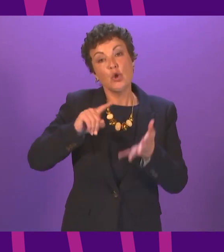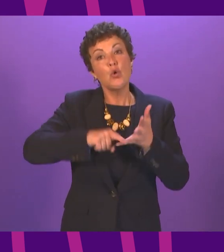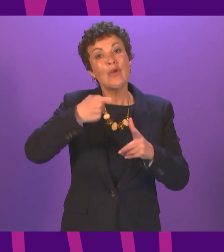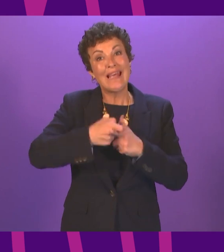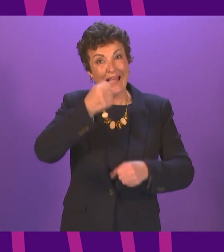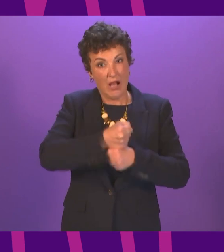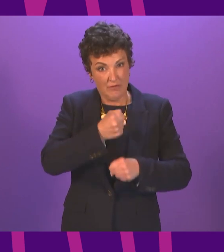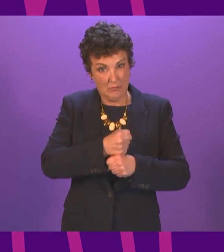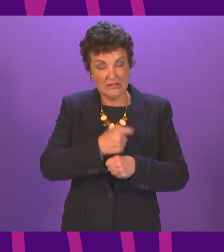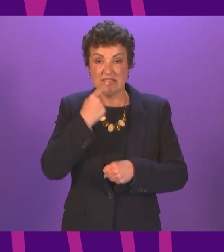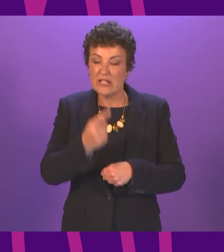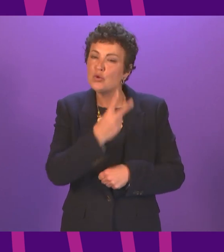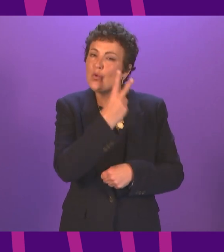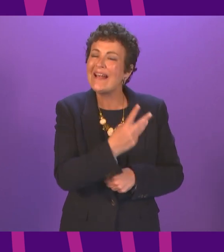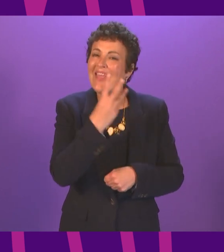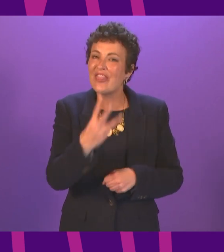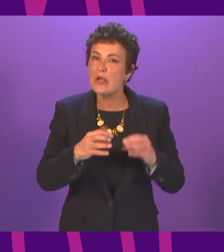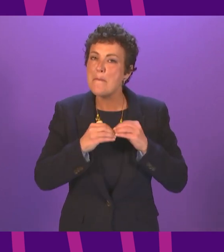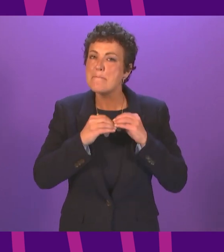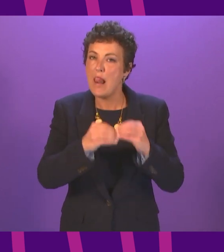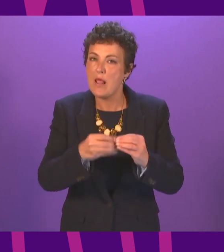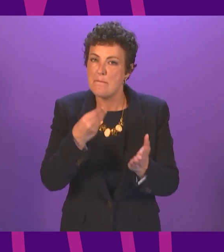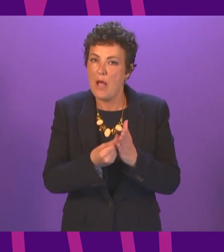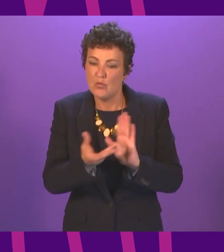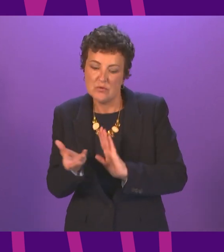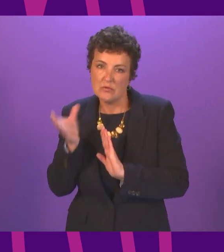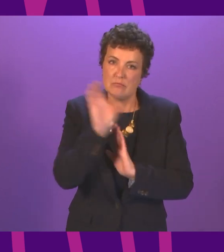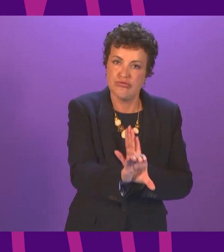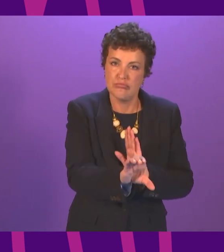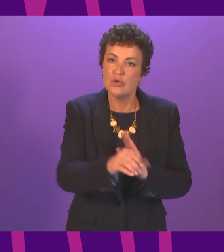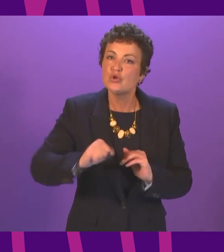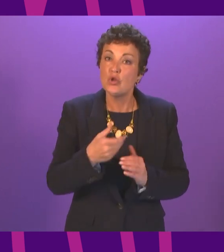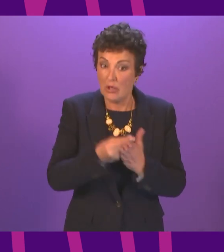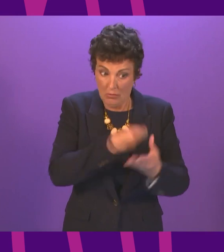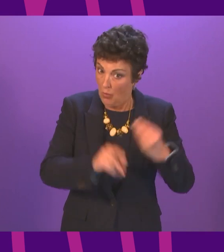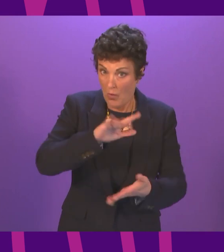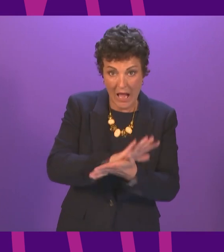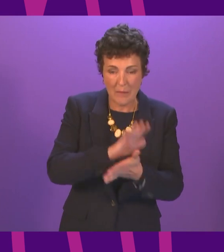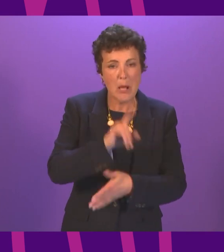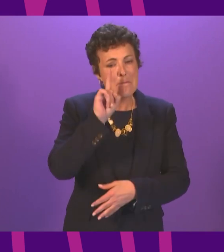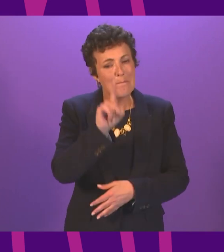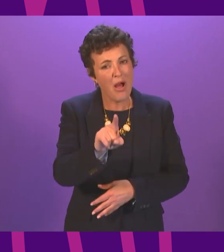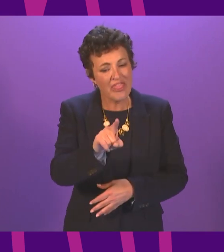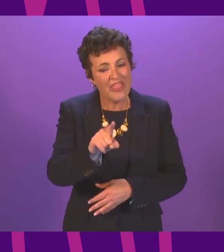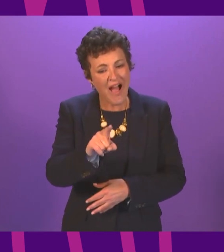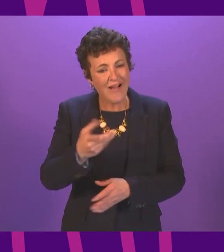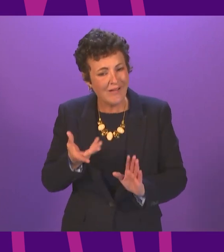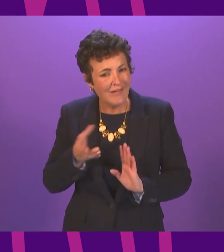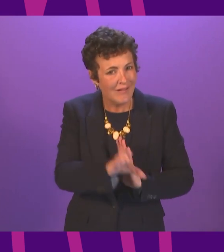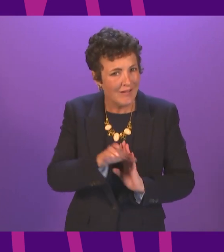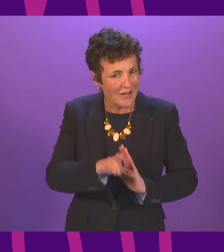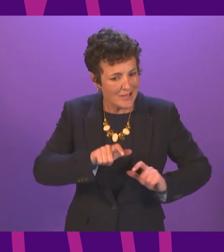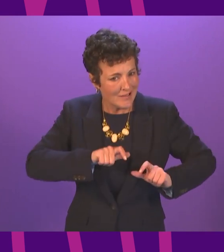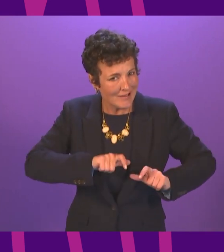has pumped some £23 billion into the Scottish economy. And whilst that is most welcome, that level of support cannot be provided